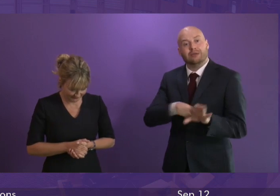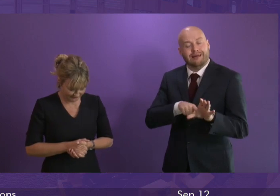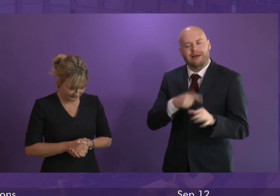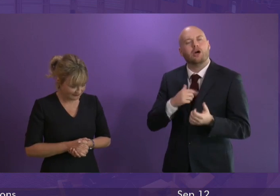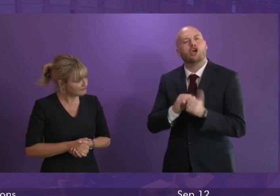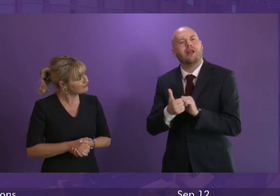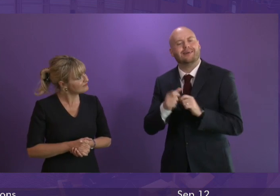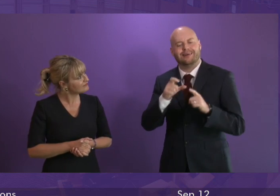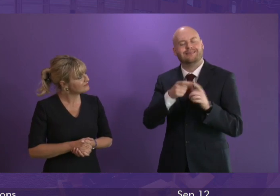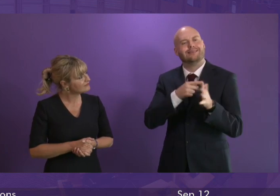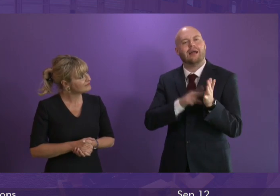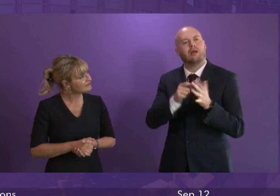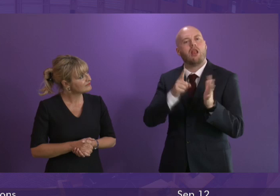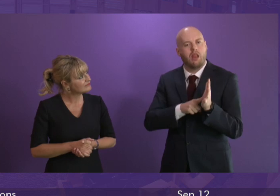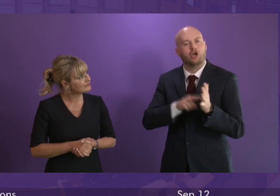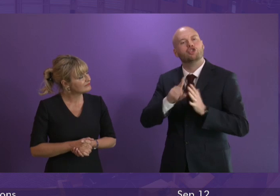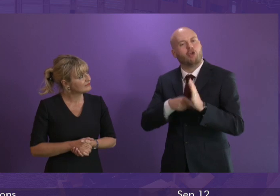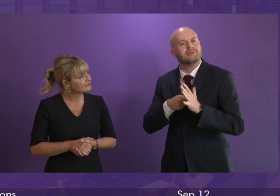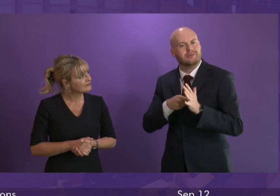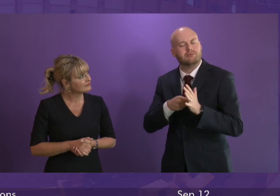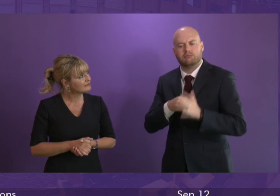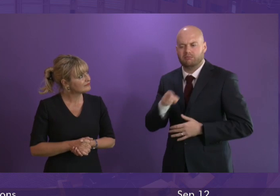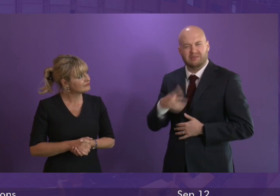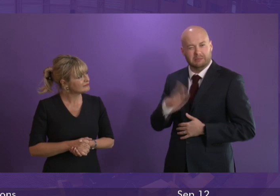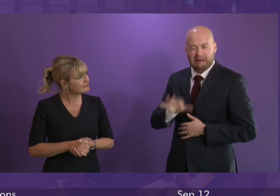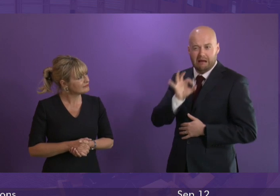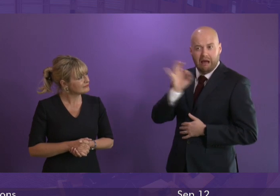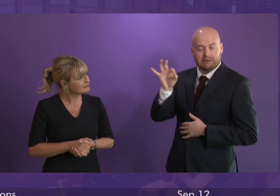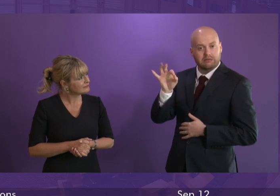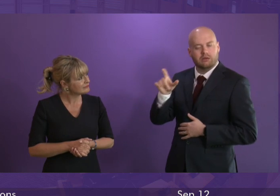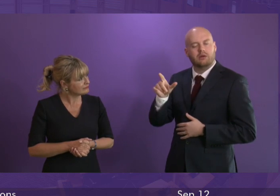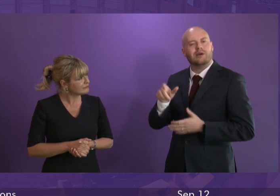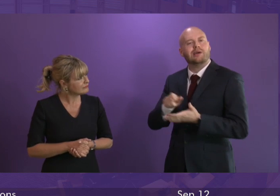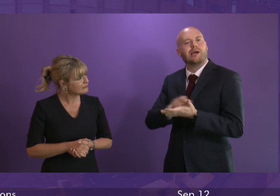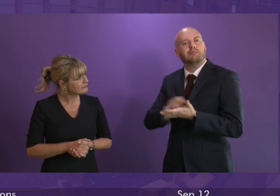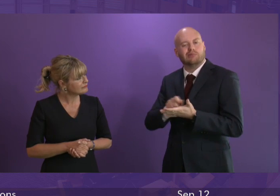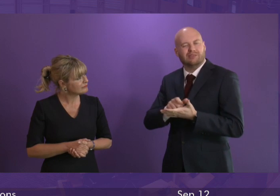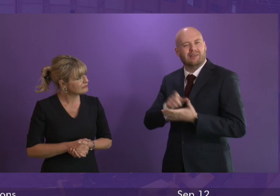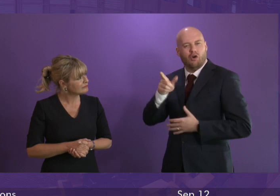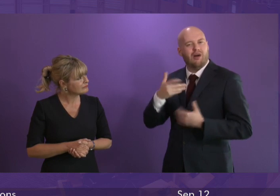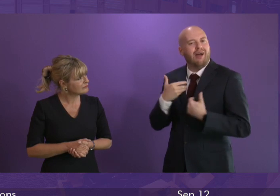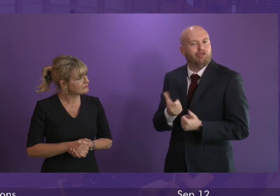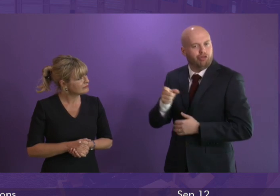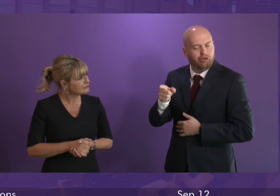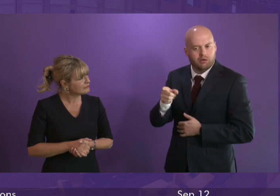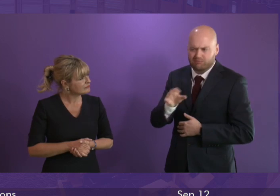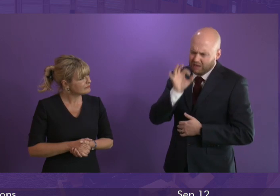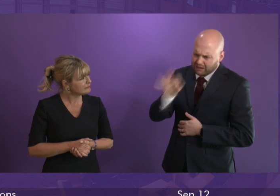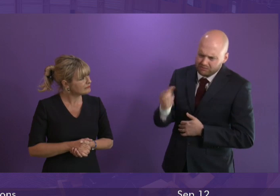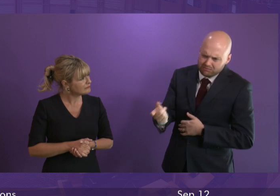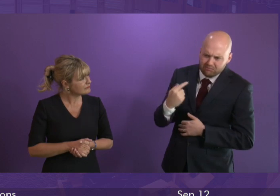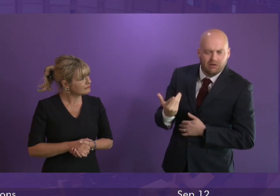asked the Cabinet Secretary for Health in this chamber, and I quote, if the issues at the Edinburgh Sick Kids